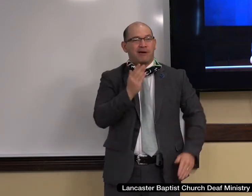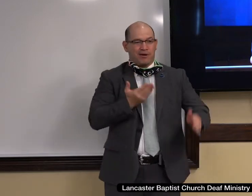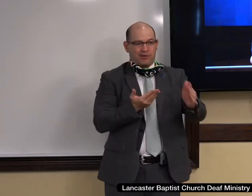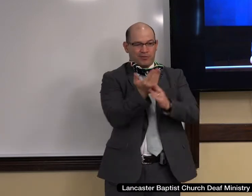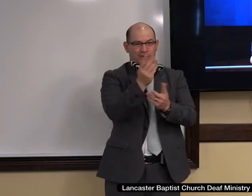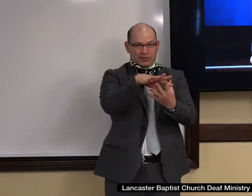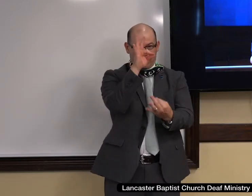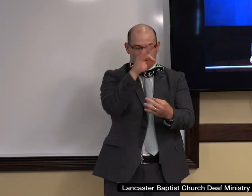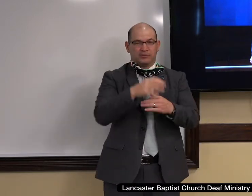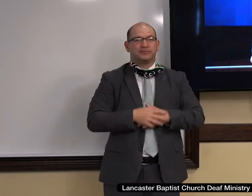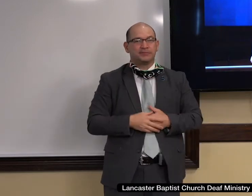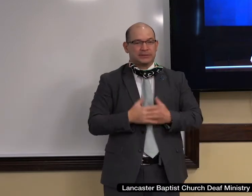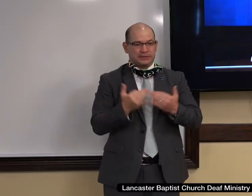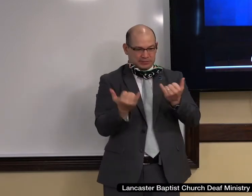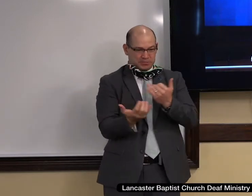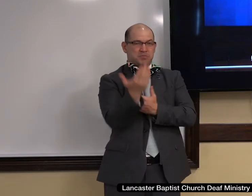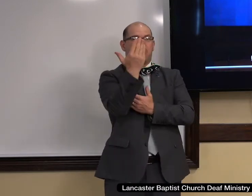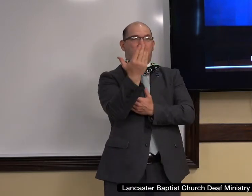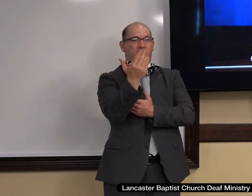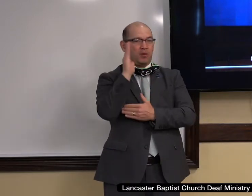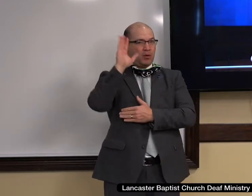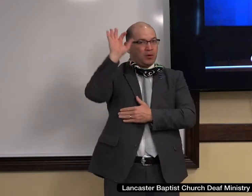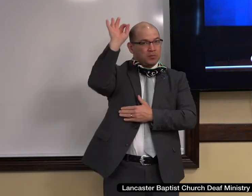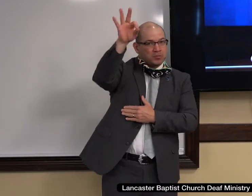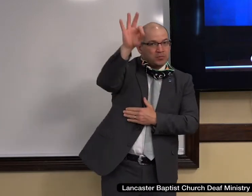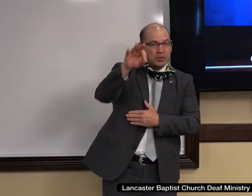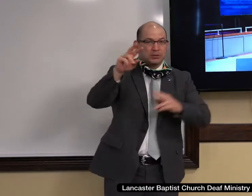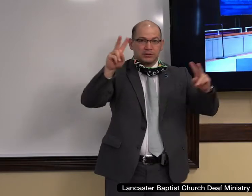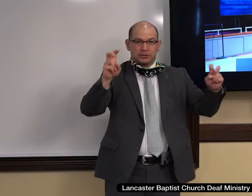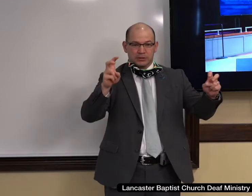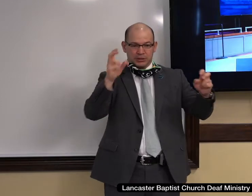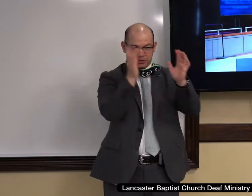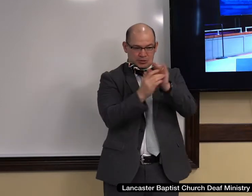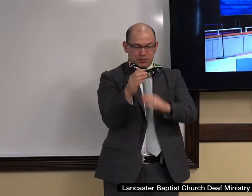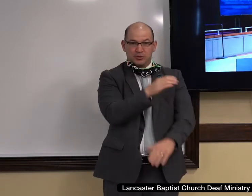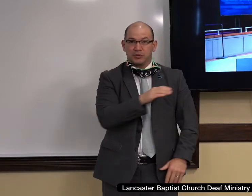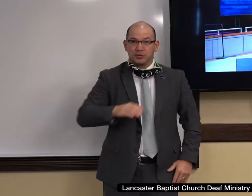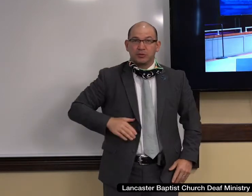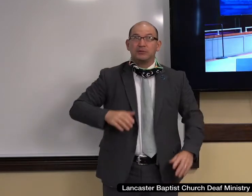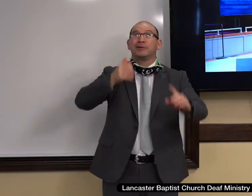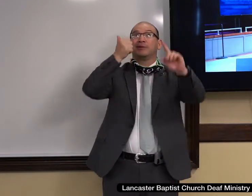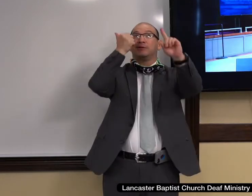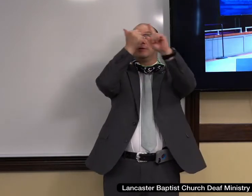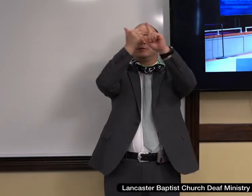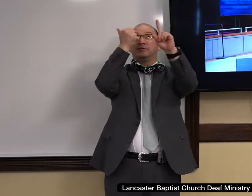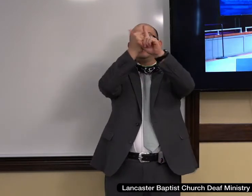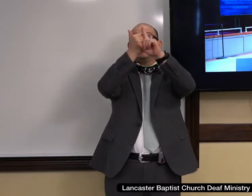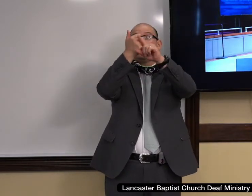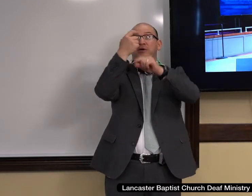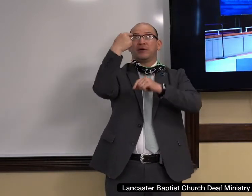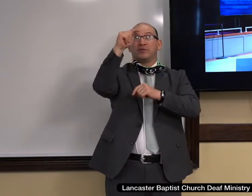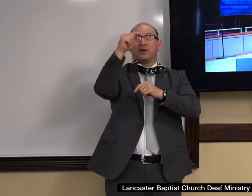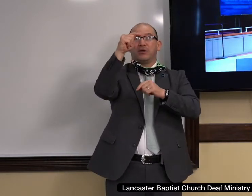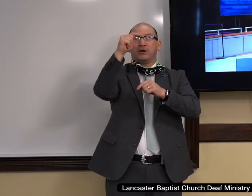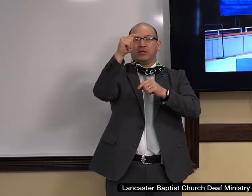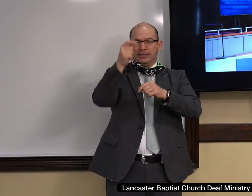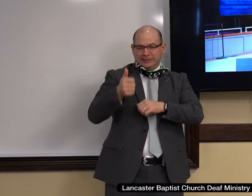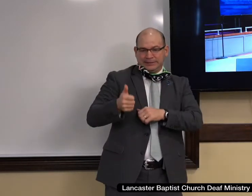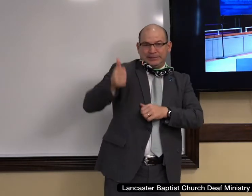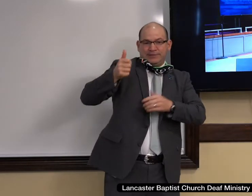This morning I will preach on this subject Jesus Christ himself being the chief cornerstone. Let us